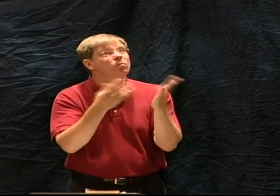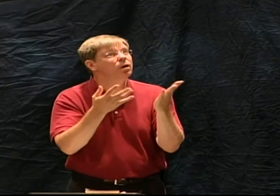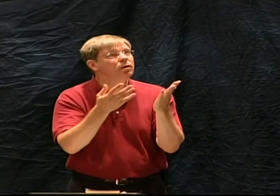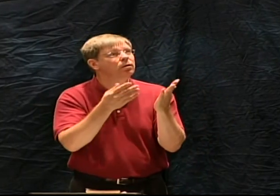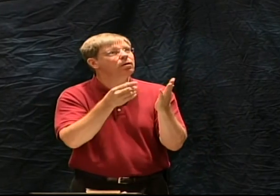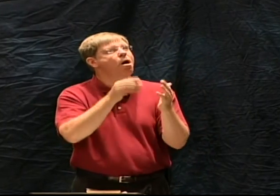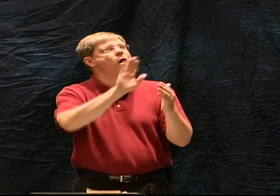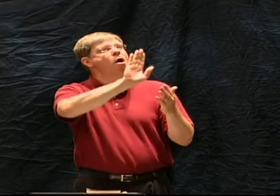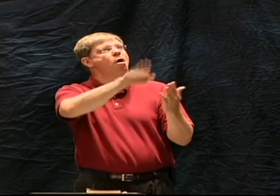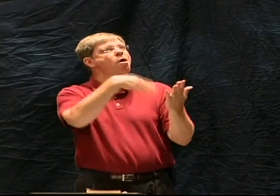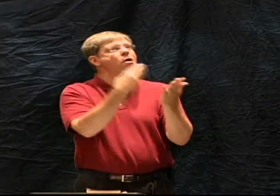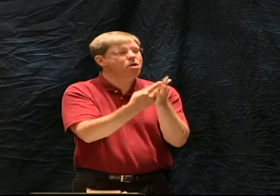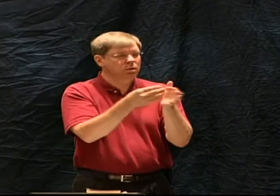Including all of Scripture.